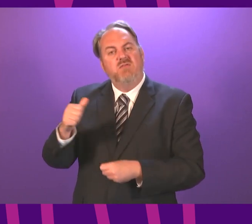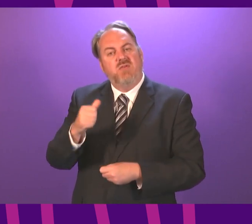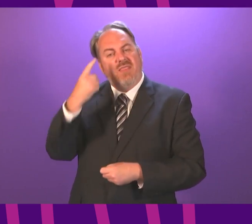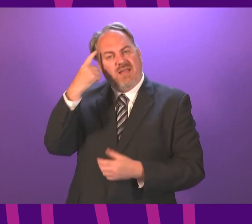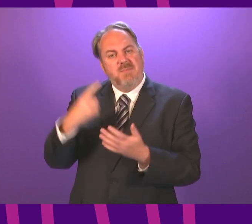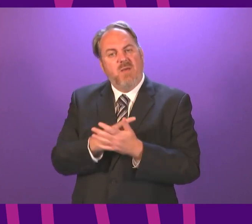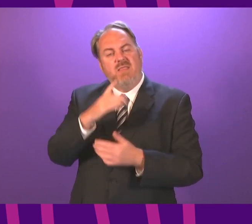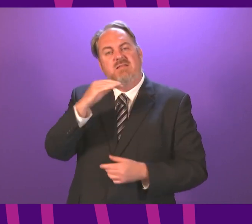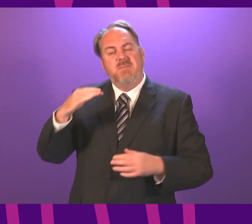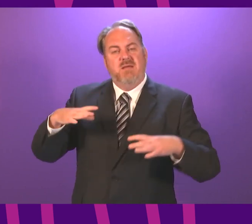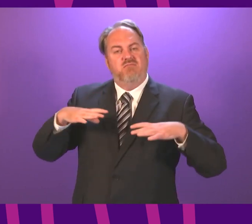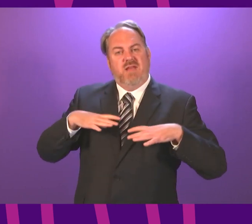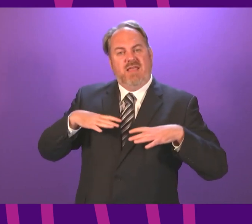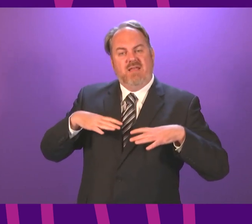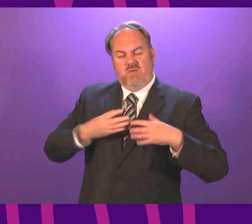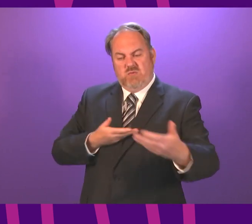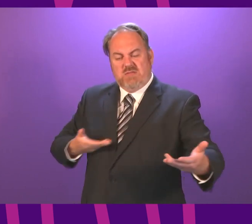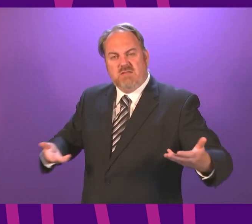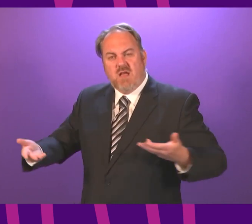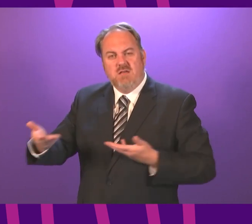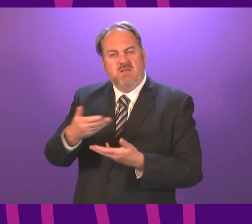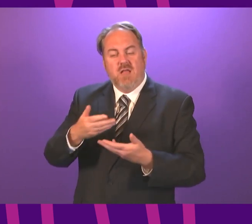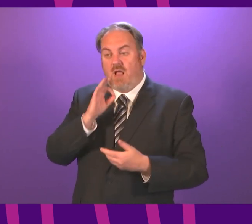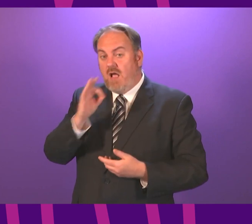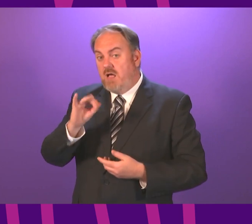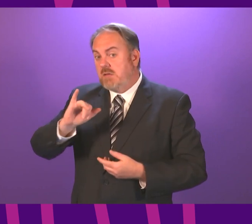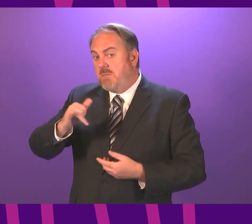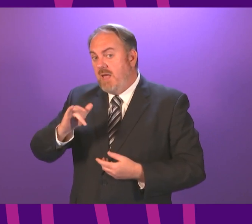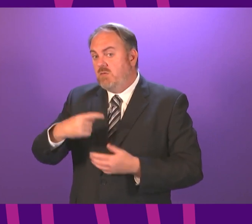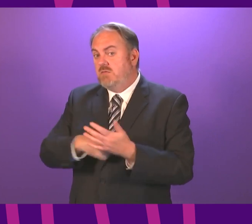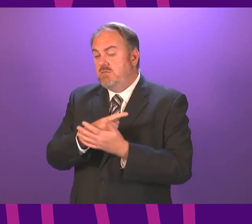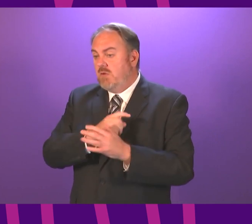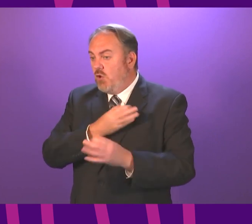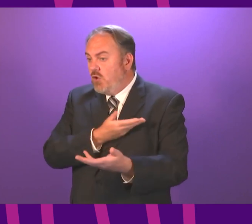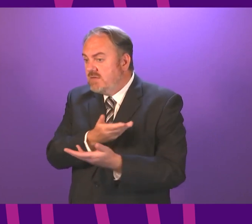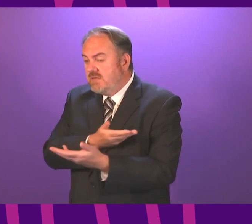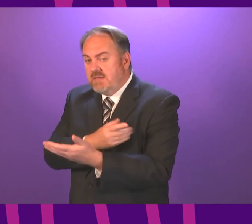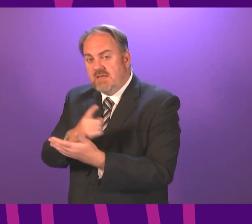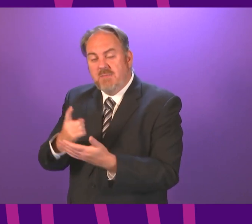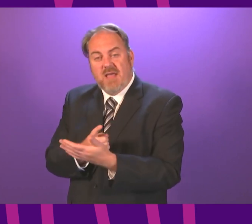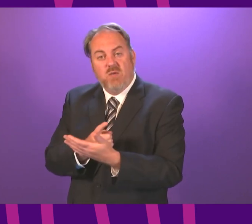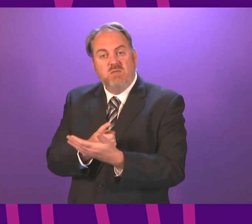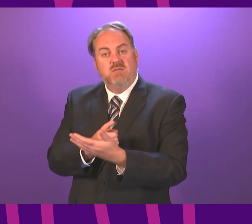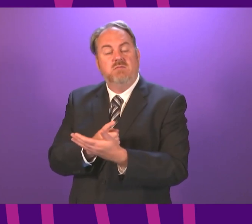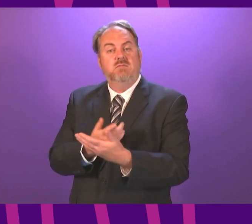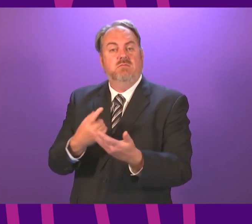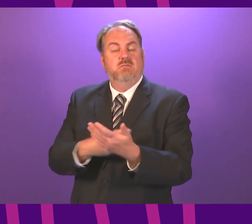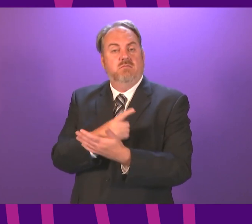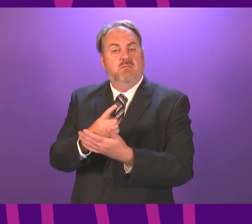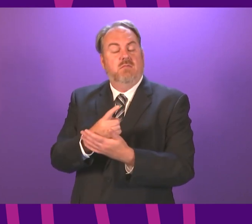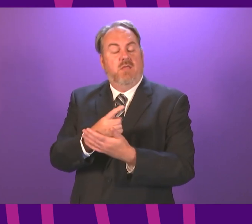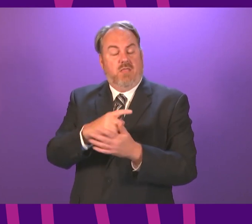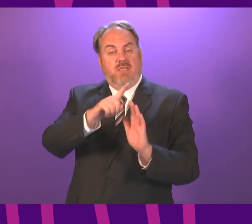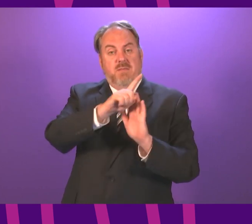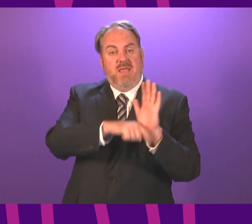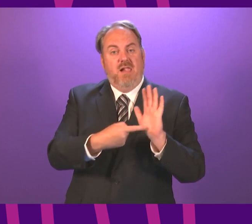consult more widely on the proposed extension to the emergency provisions. The summer recess should also be used to